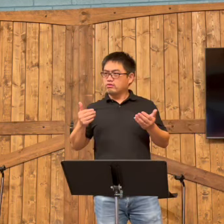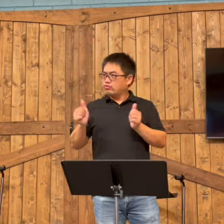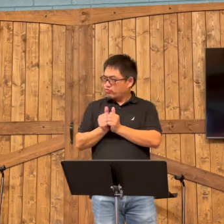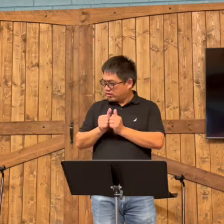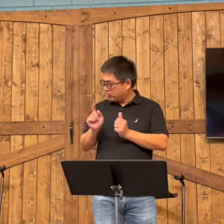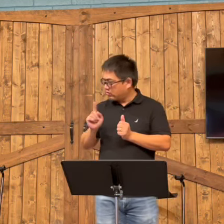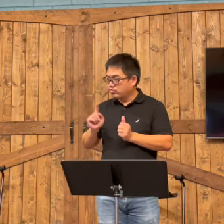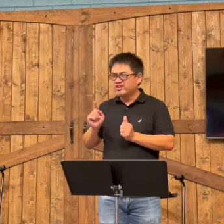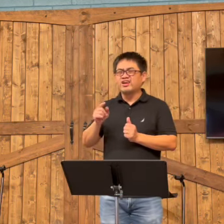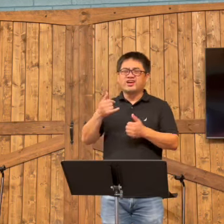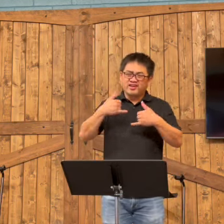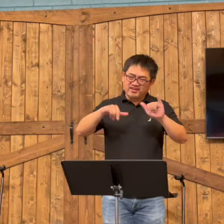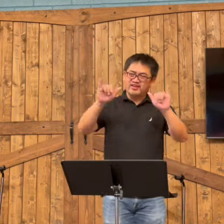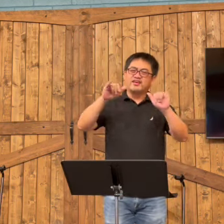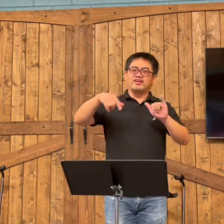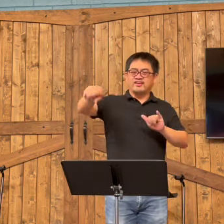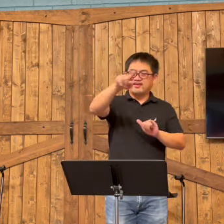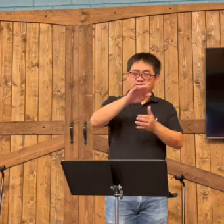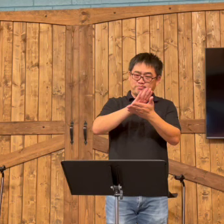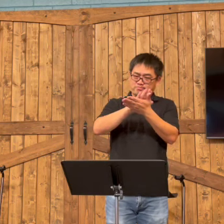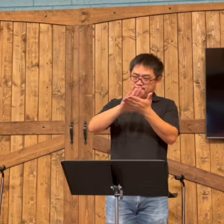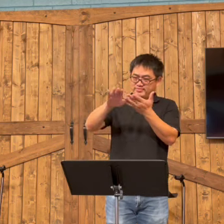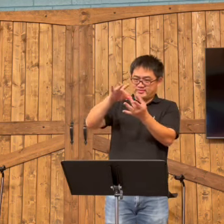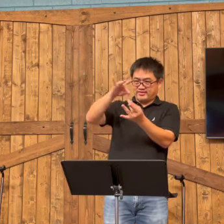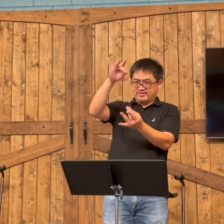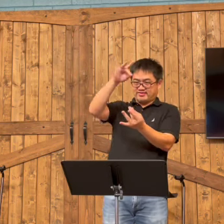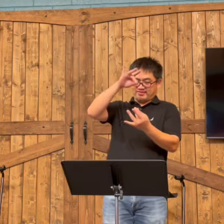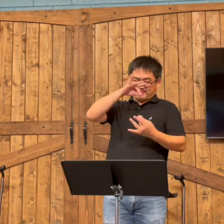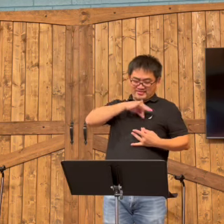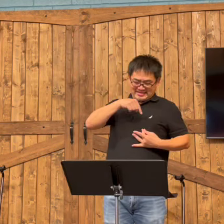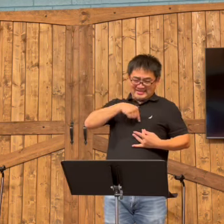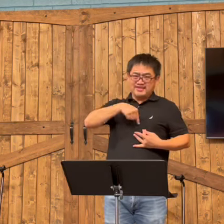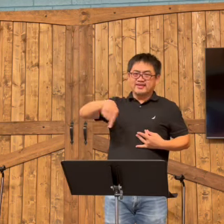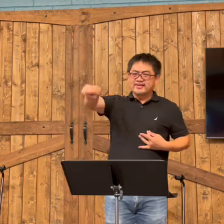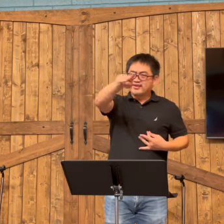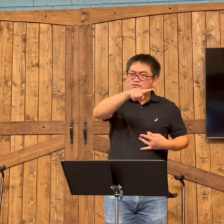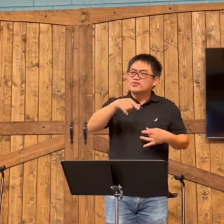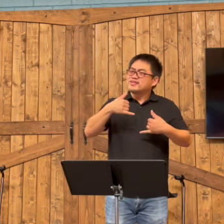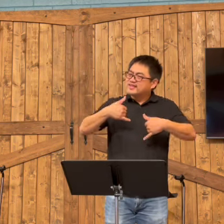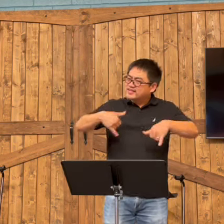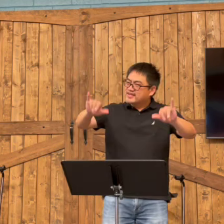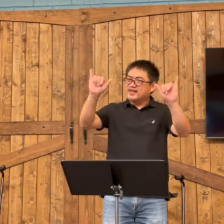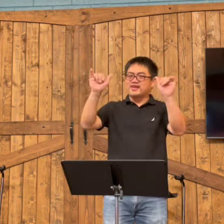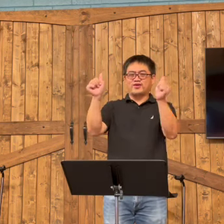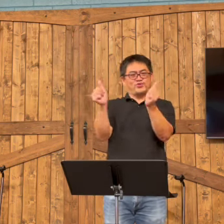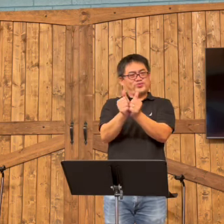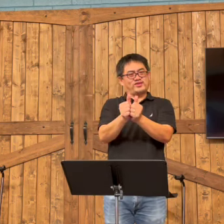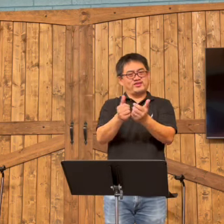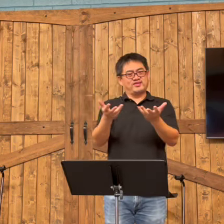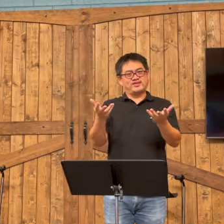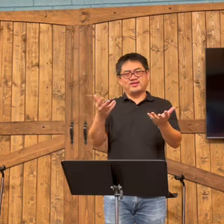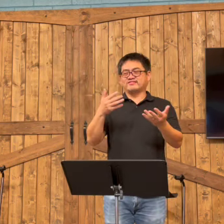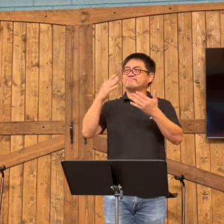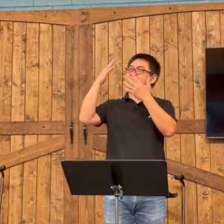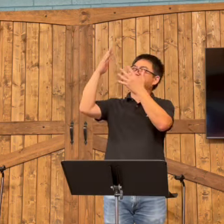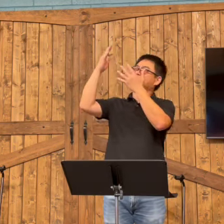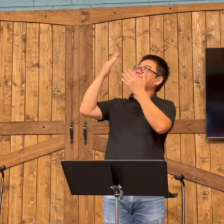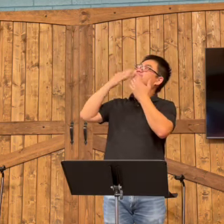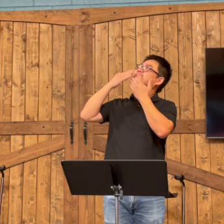And we know that God is still with us. Because he has placed his Holy Spirit in our hearts. And he is